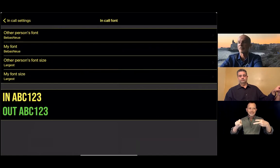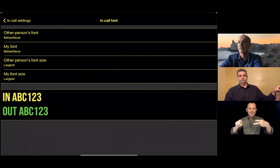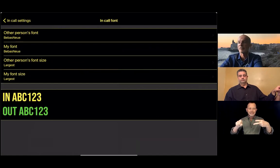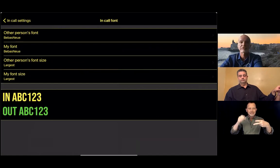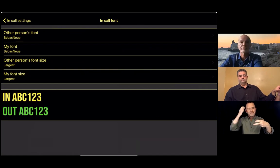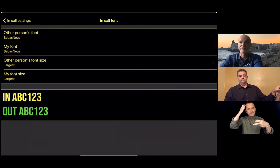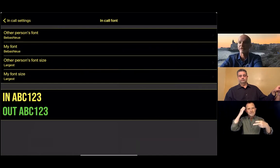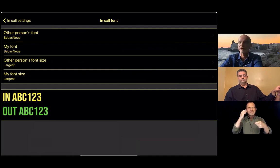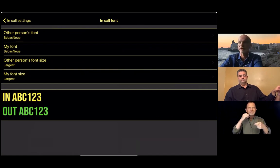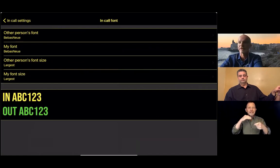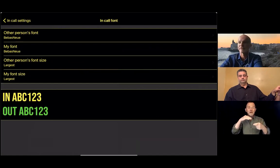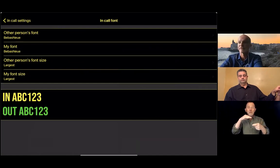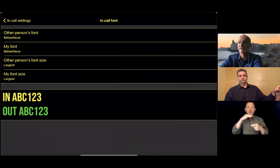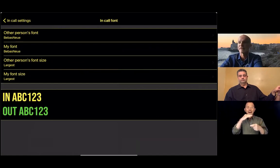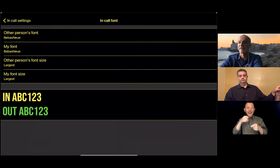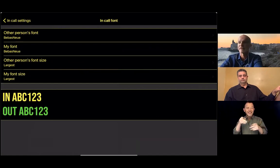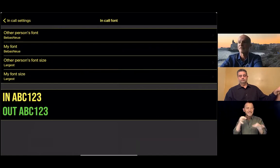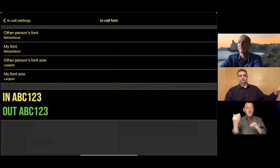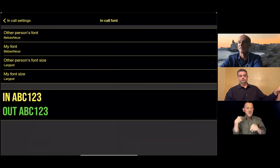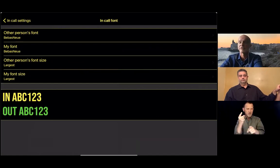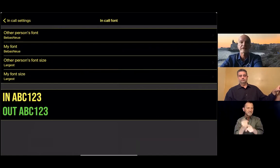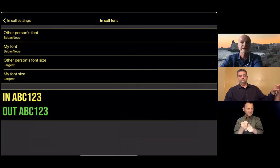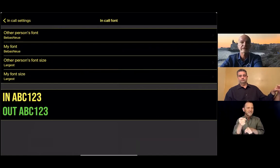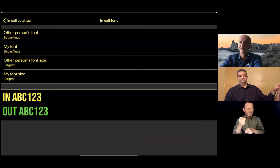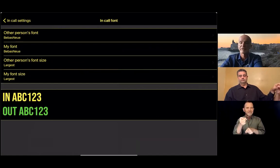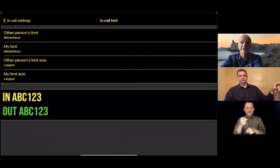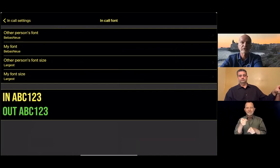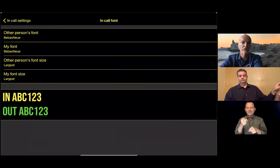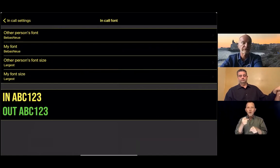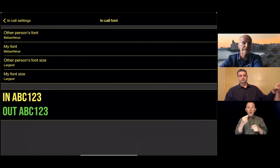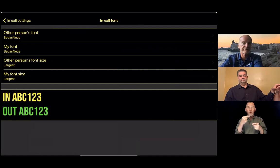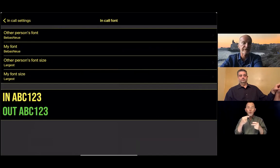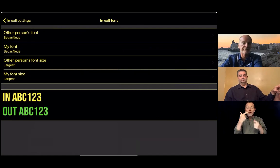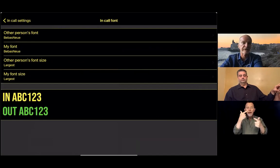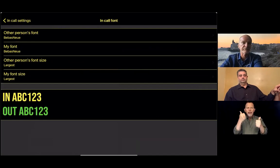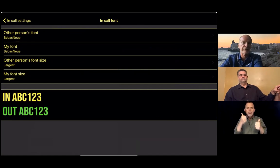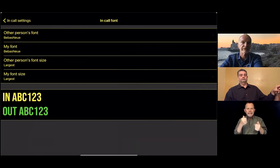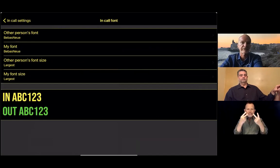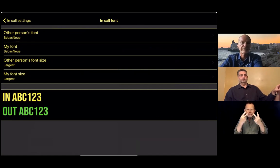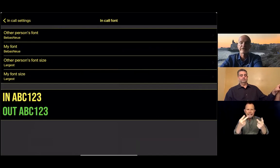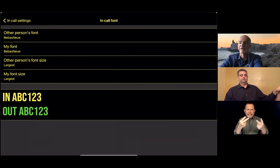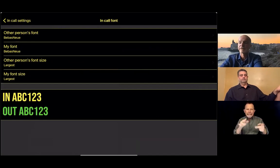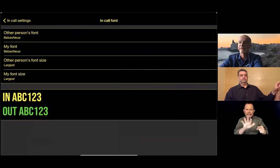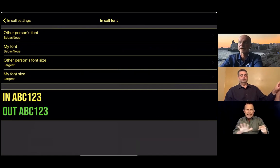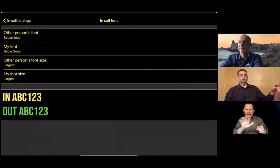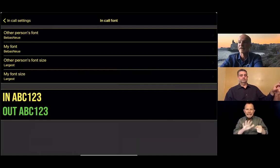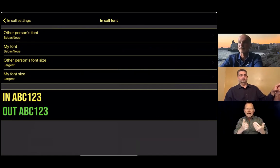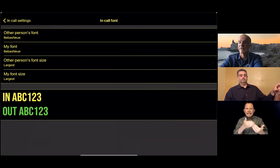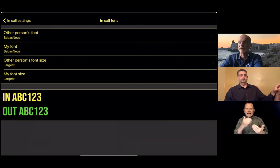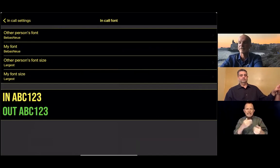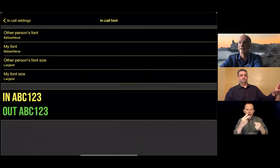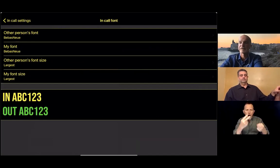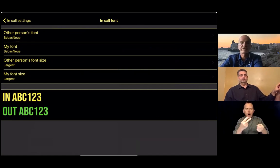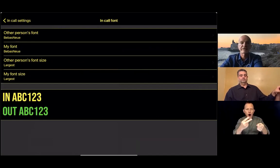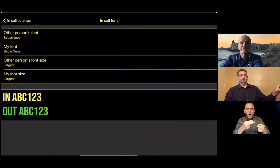as Brian was saying, to differentiate the text that I'm writing and the text that I'm